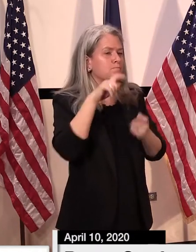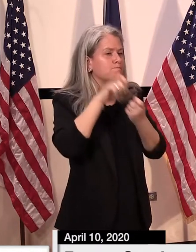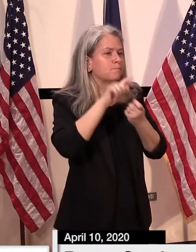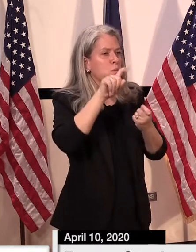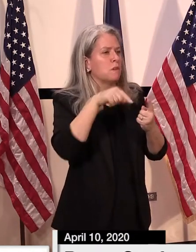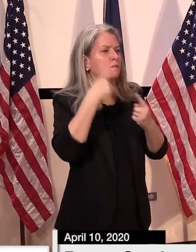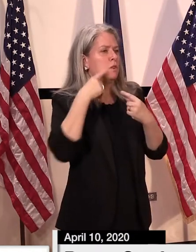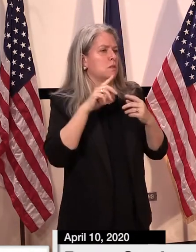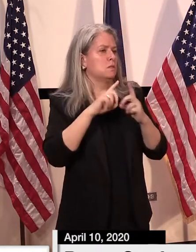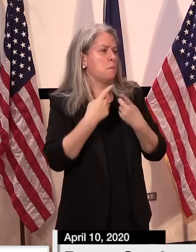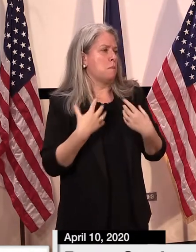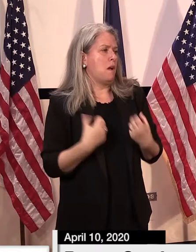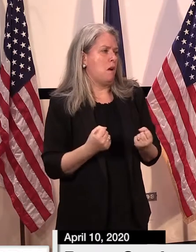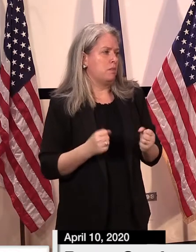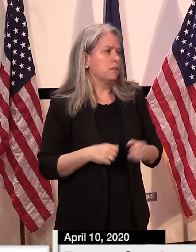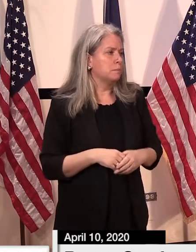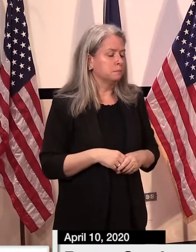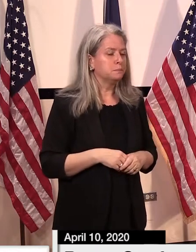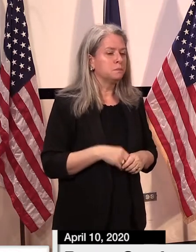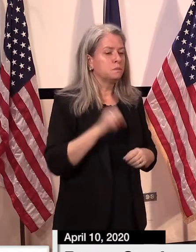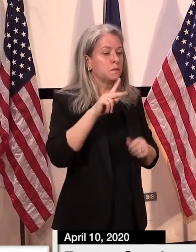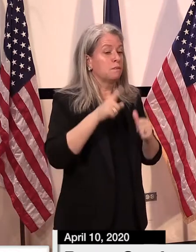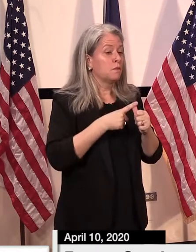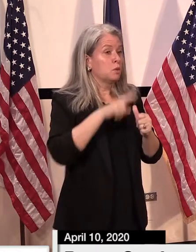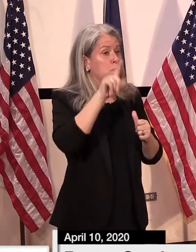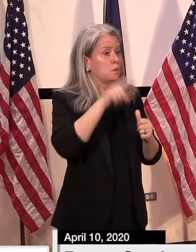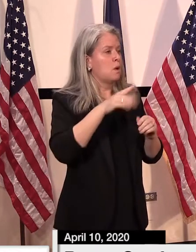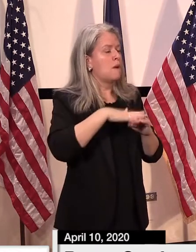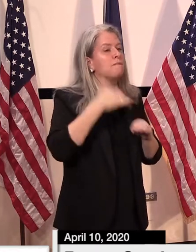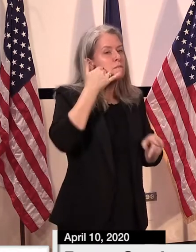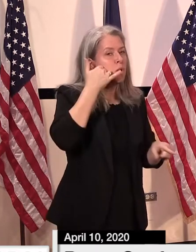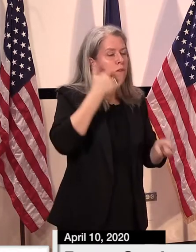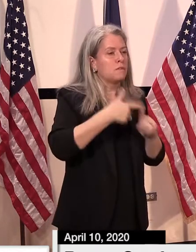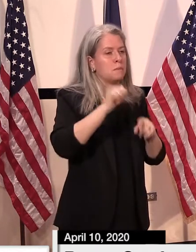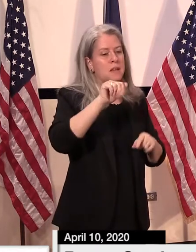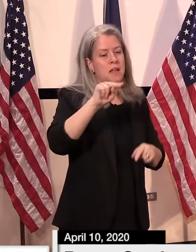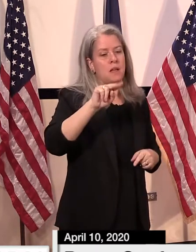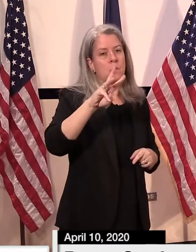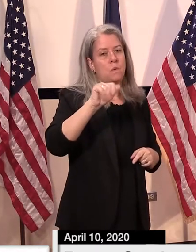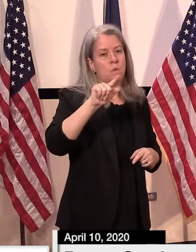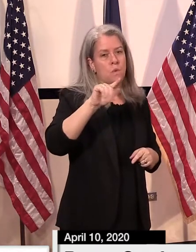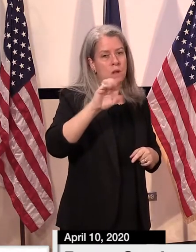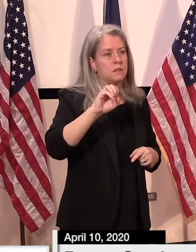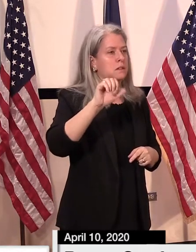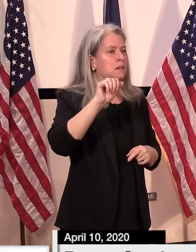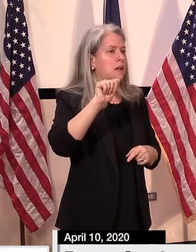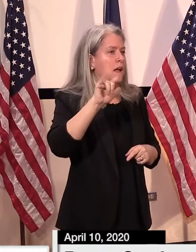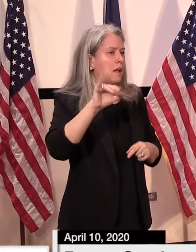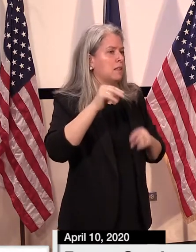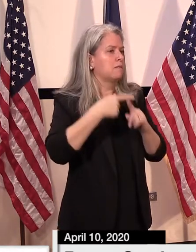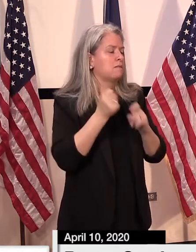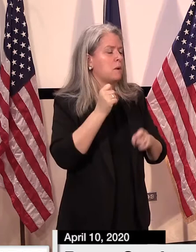We're going to start on the phone today and take our first question from Anne Wallace Allen at VT Digger.